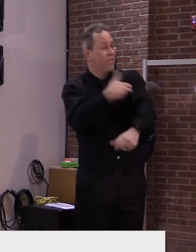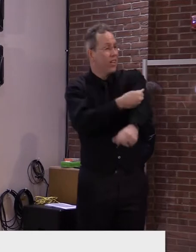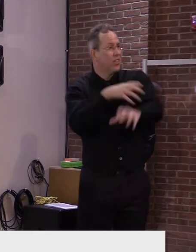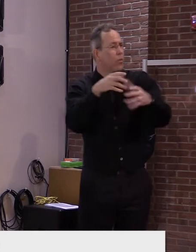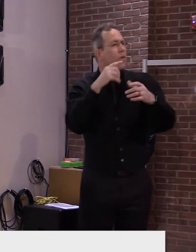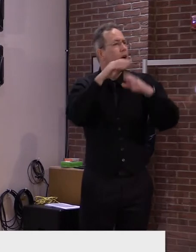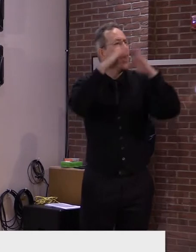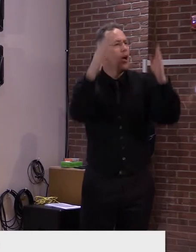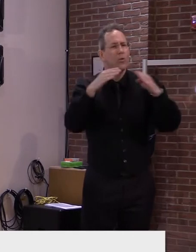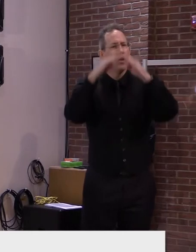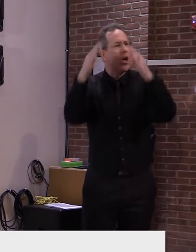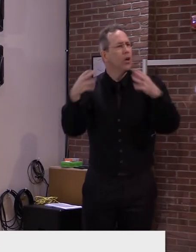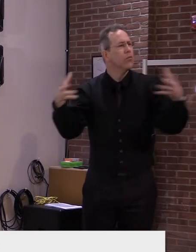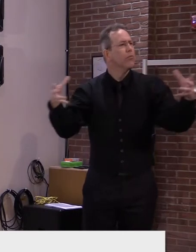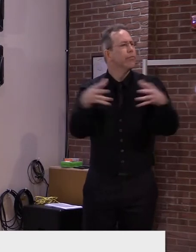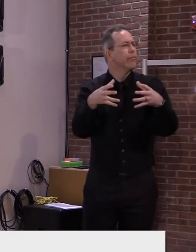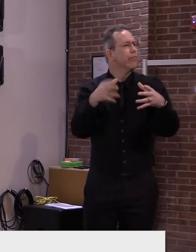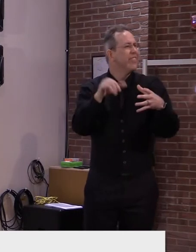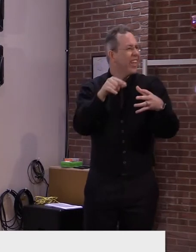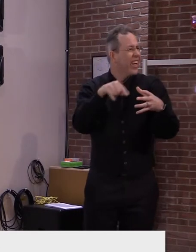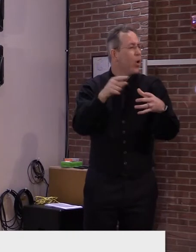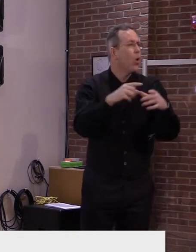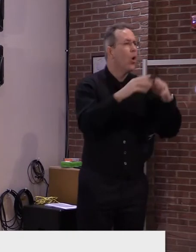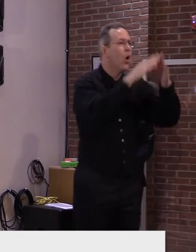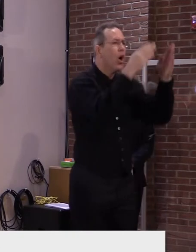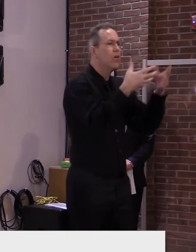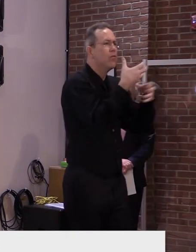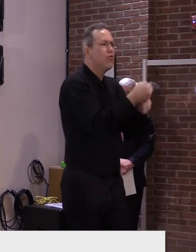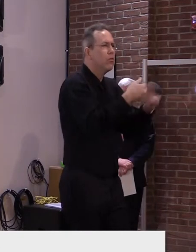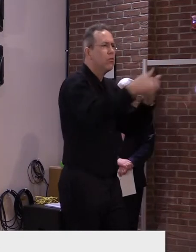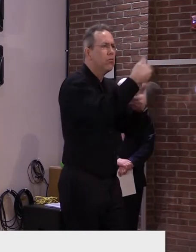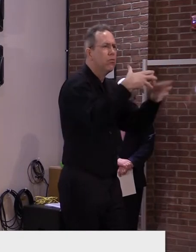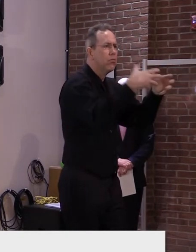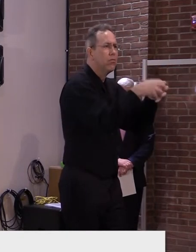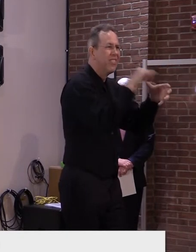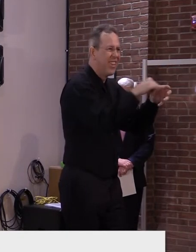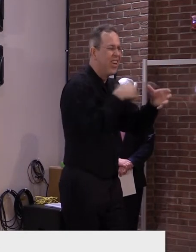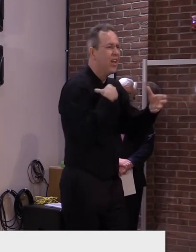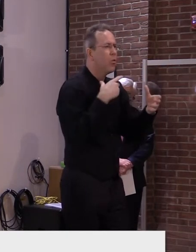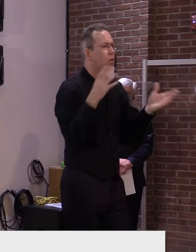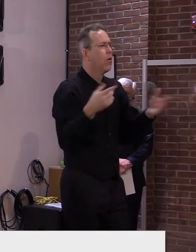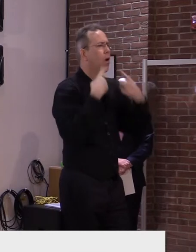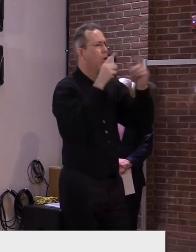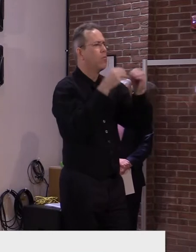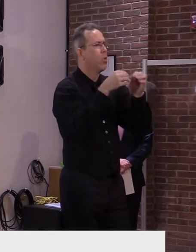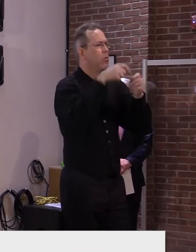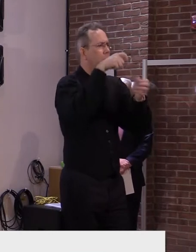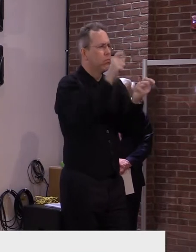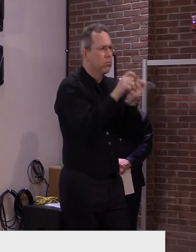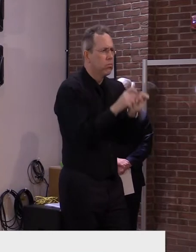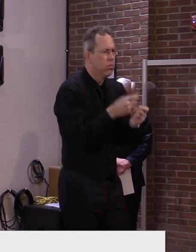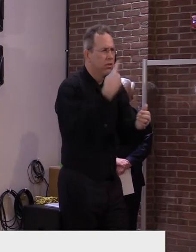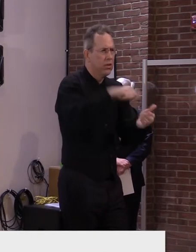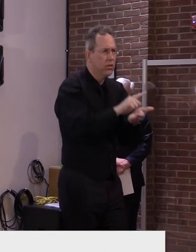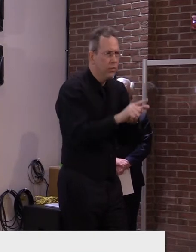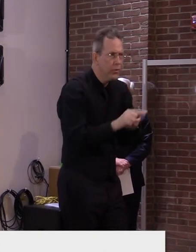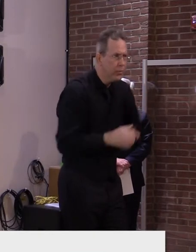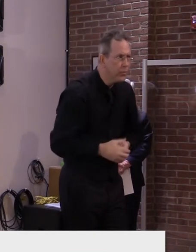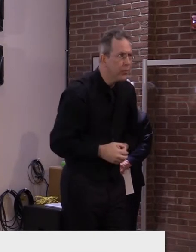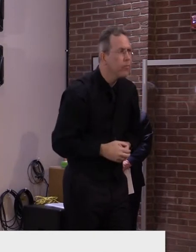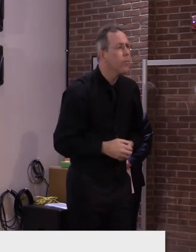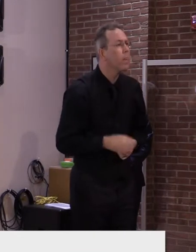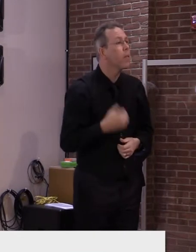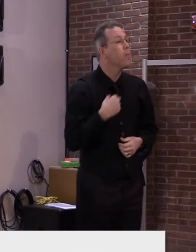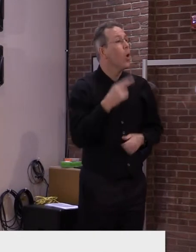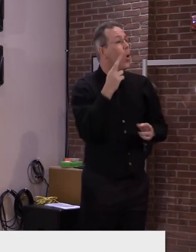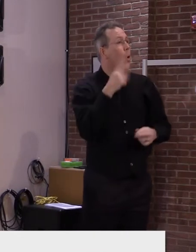on those issues. I hope you see this as I do, because it's incredibly encouraging news, as it means the light